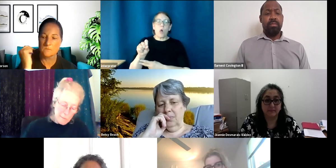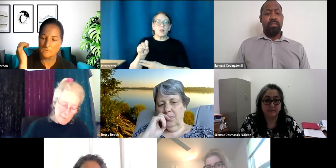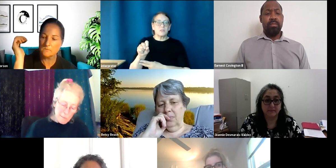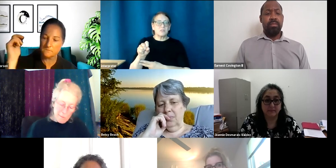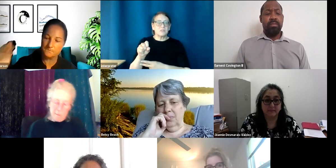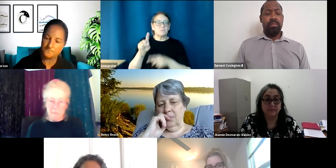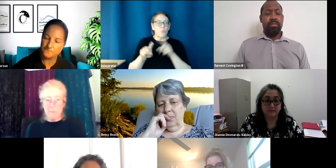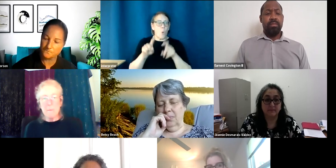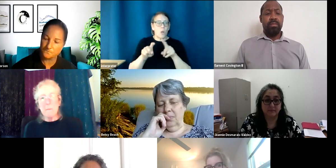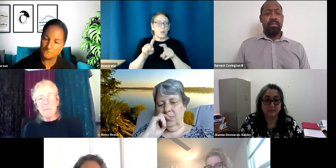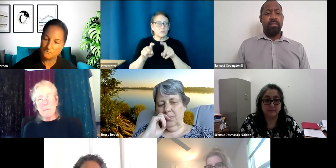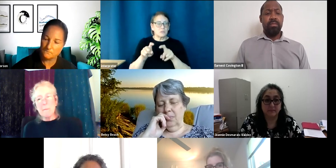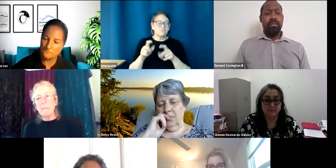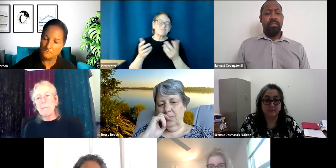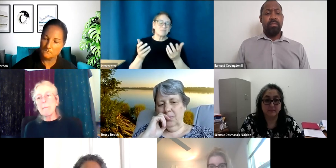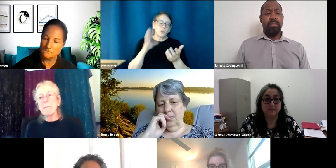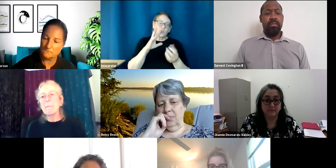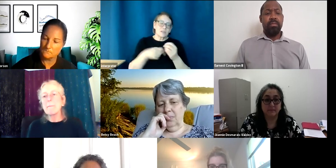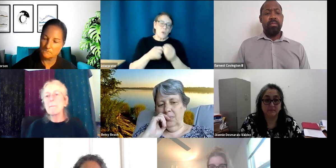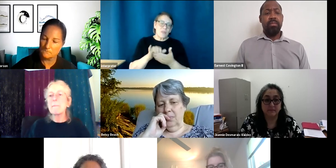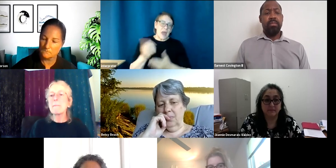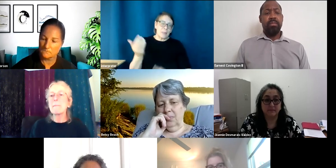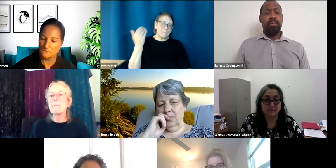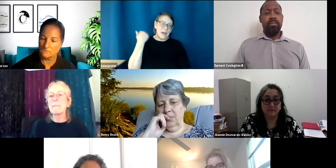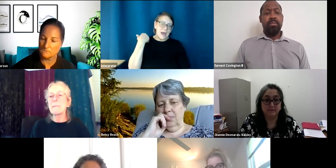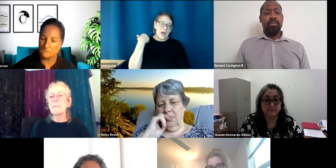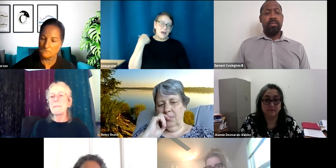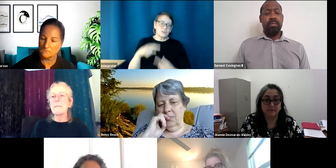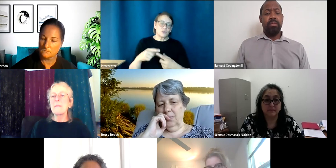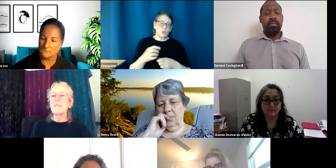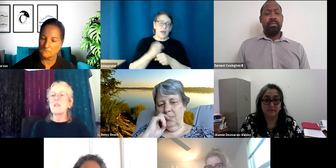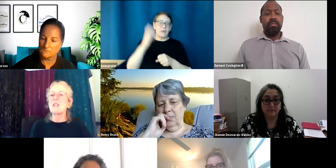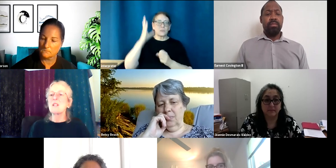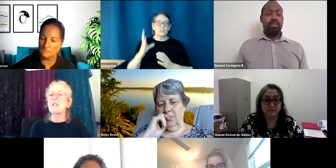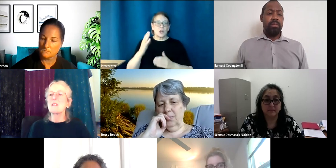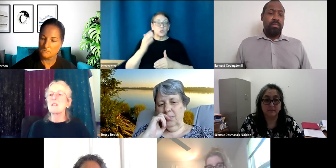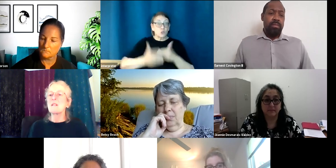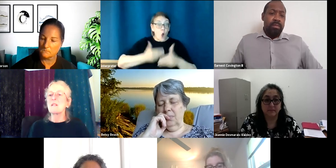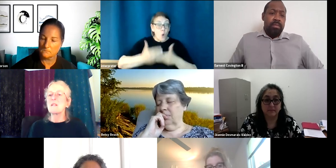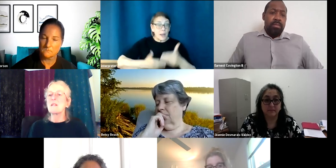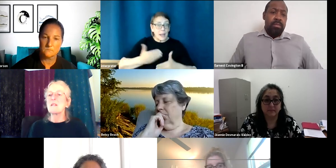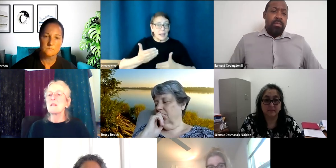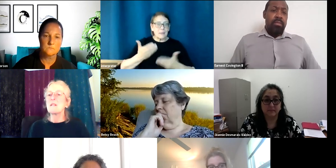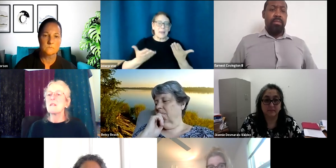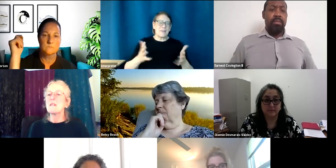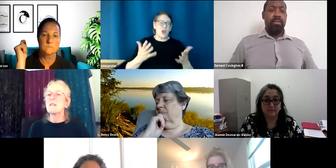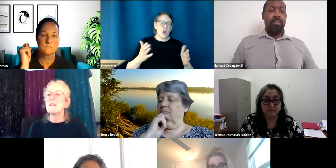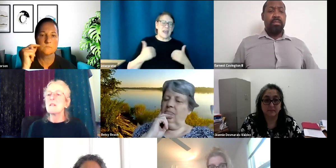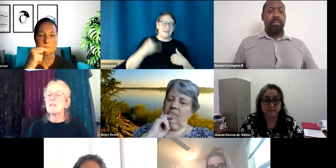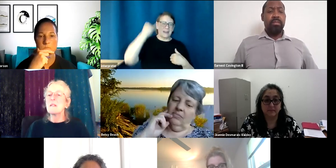the past, um, just to get our presenters going, um, they may already have an idea of exactly what they're going to be